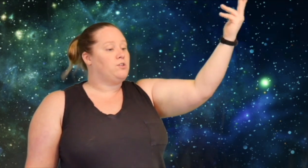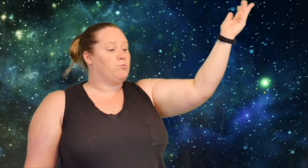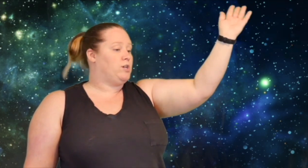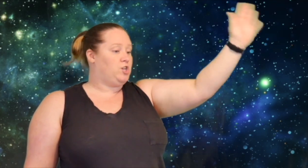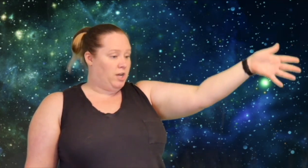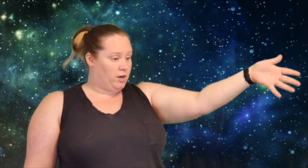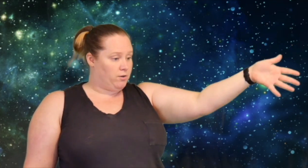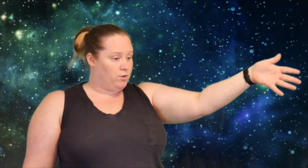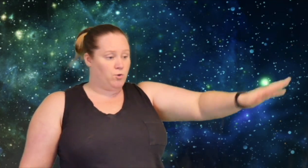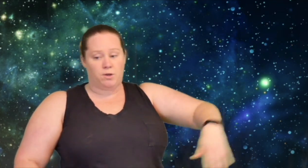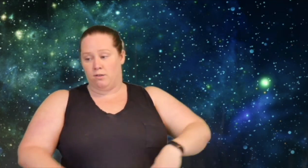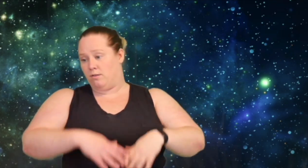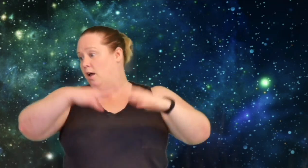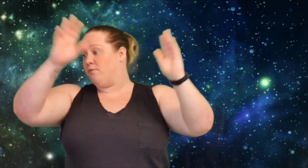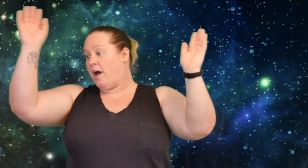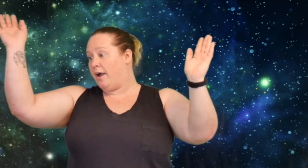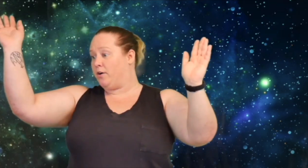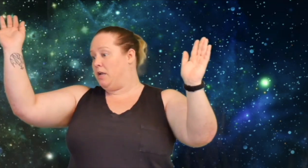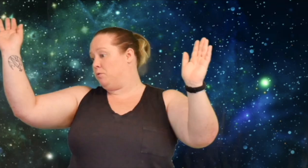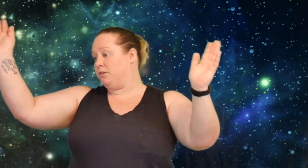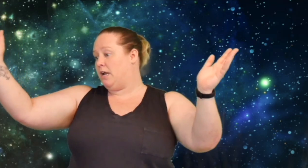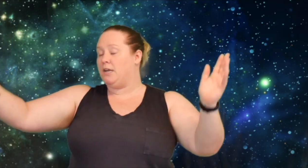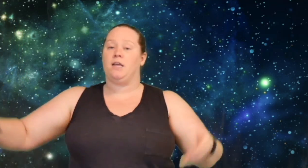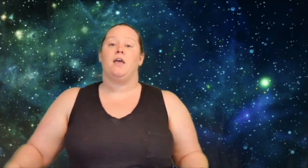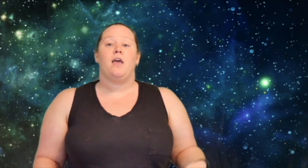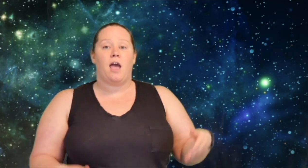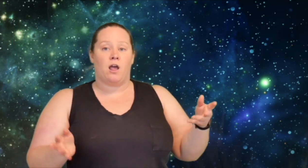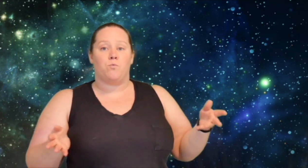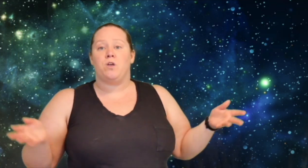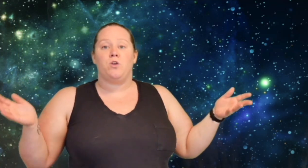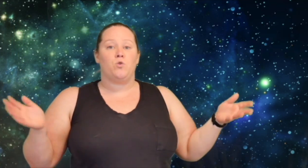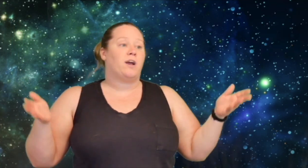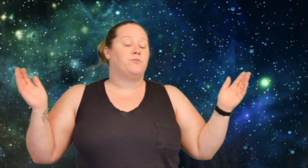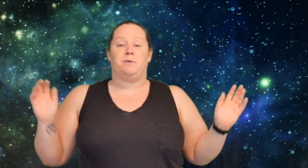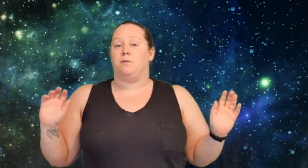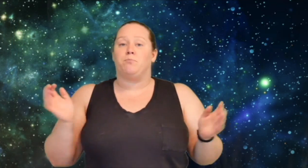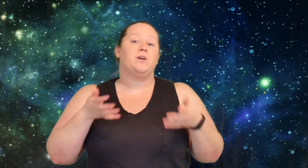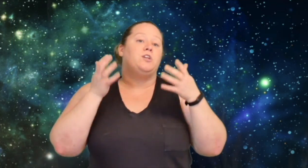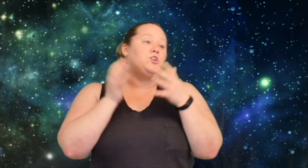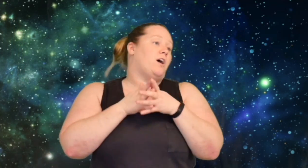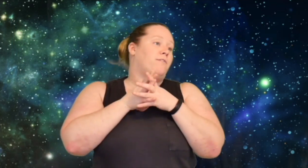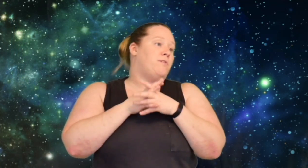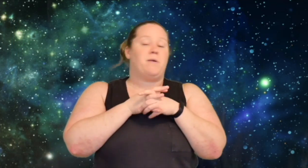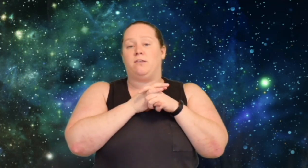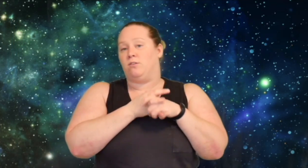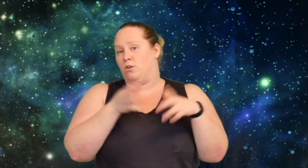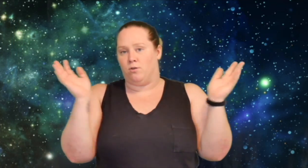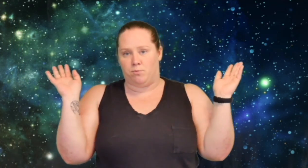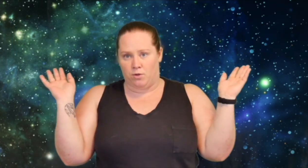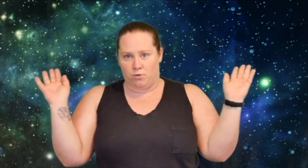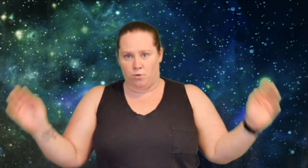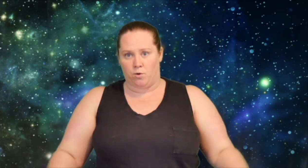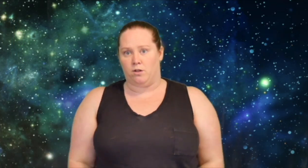witch here, who is of higher equal standing, and we, you guys will be the bridge of the mix, you know, between the two worlds.